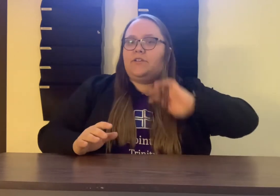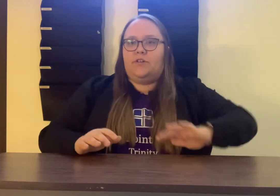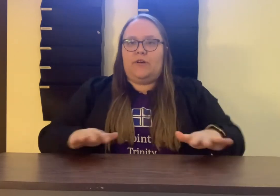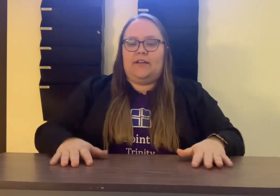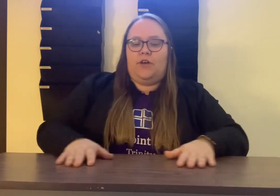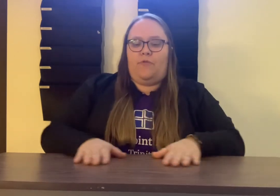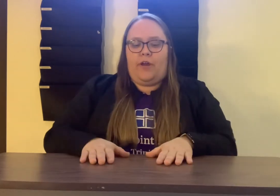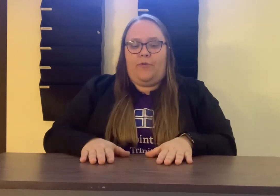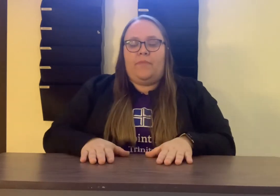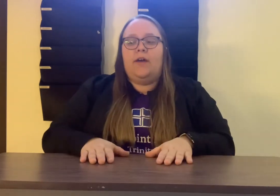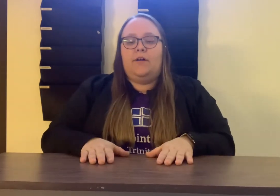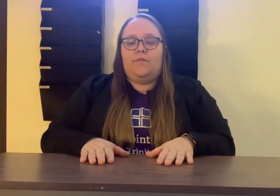I'll do it kind of slow for you. Ready.